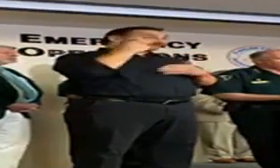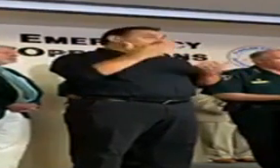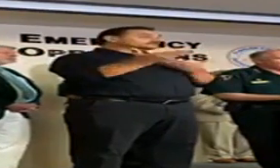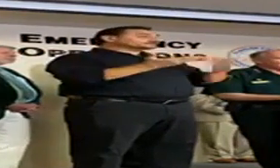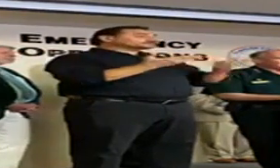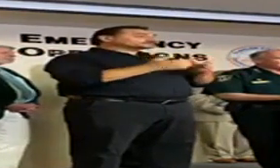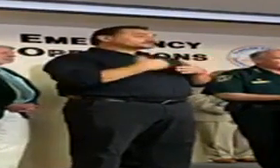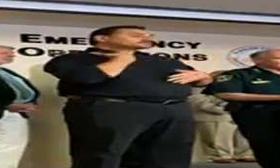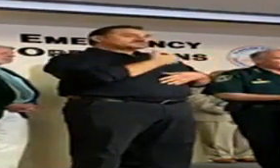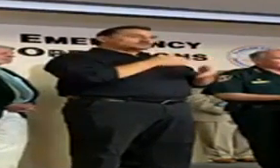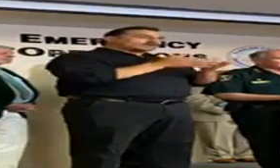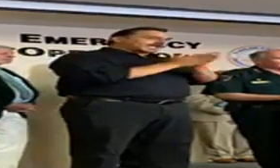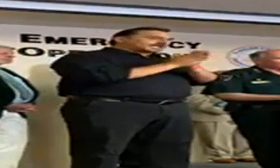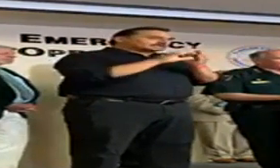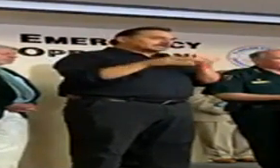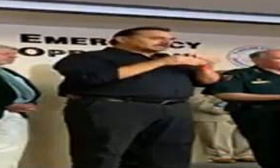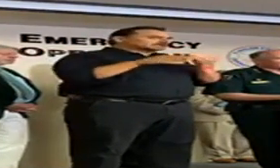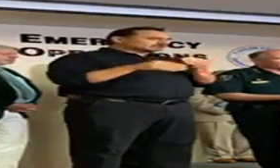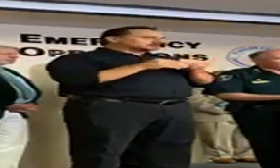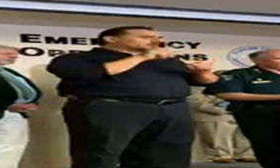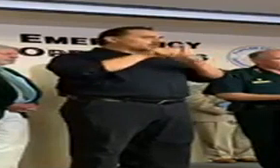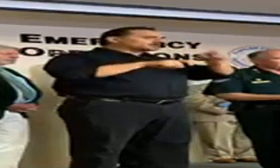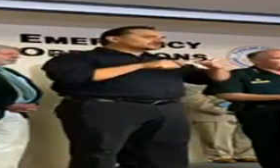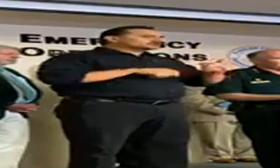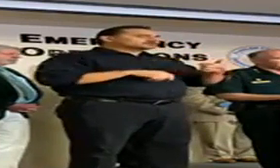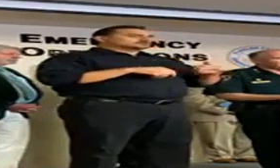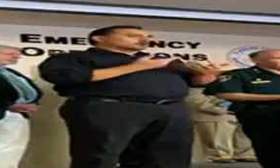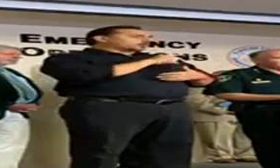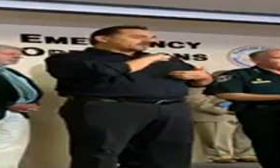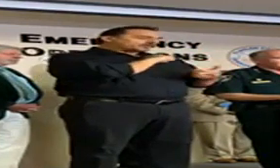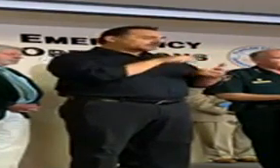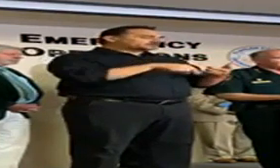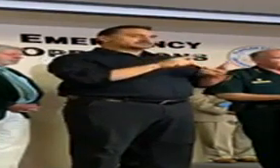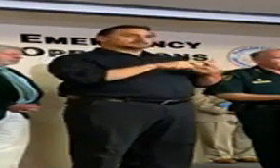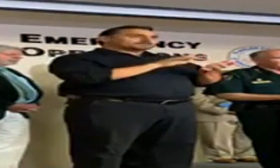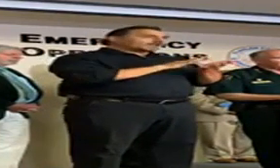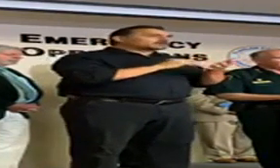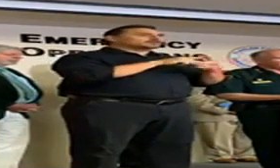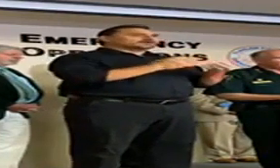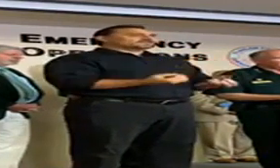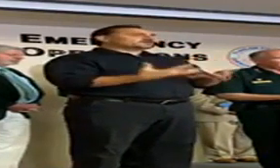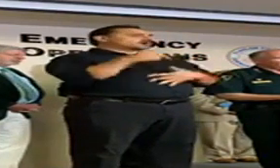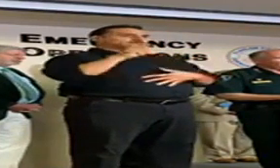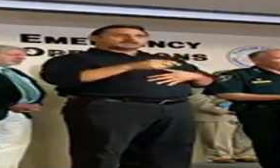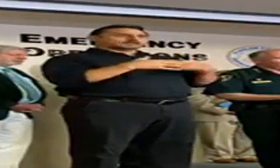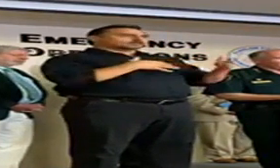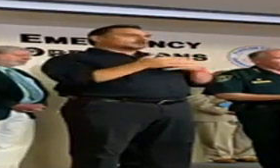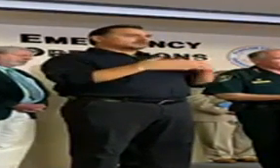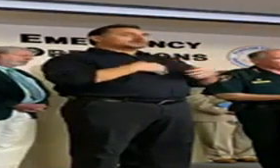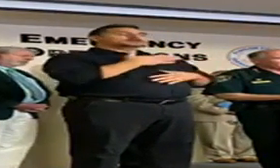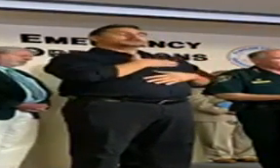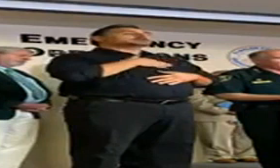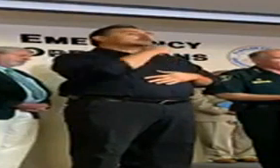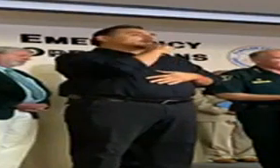we're going to be asking additional questions, whether it's law enforcement or a medical or a fire need. Bear with